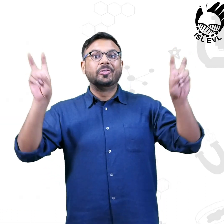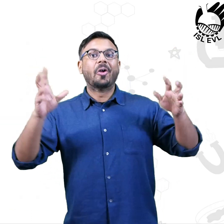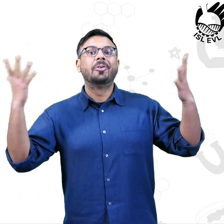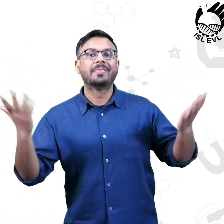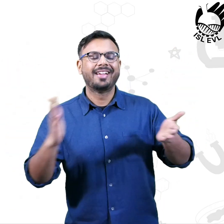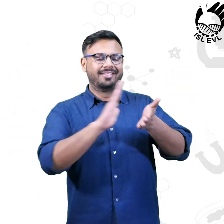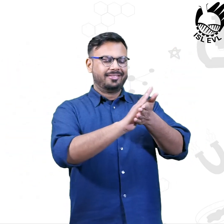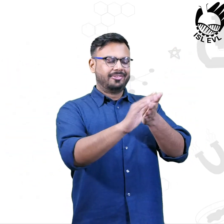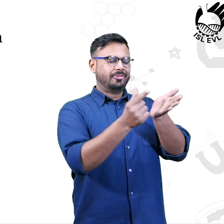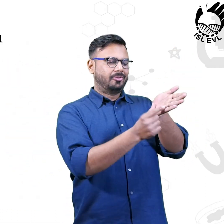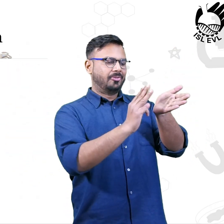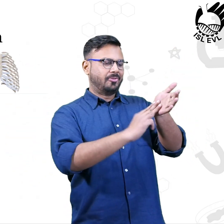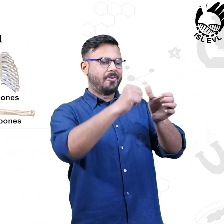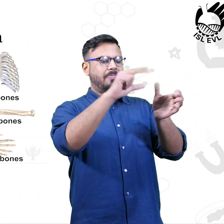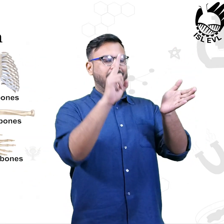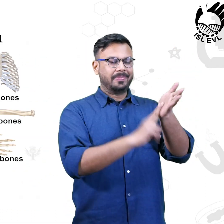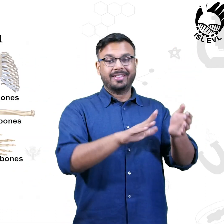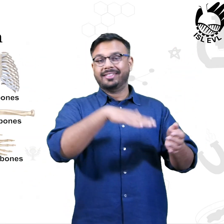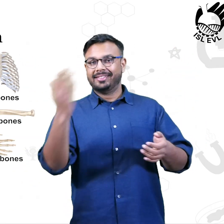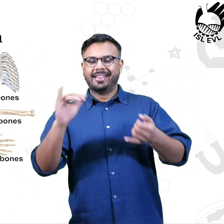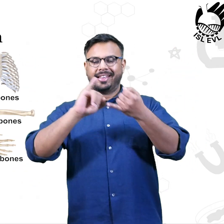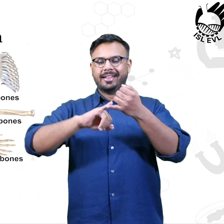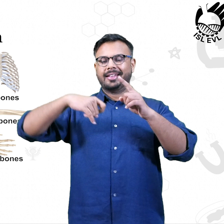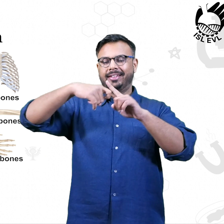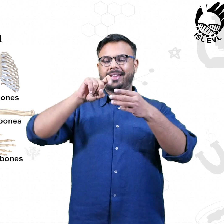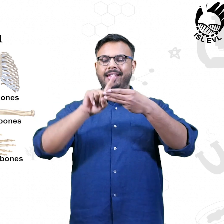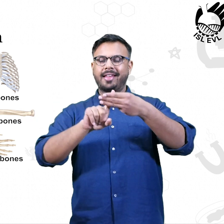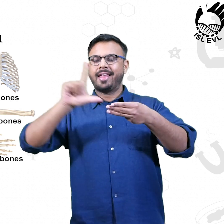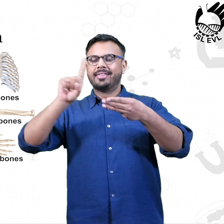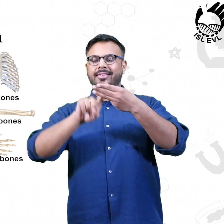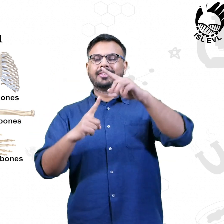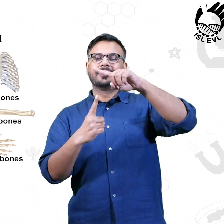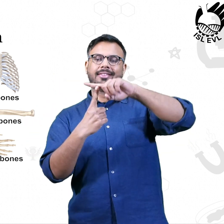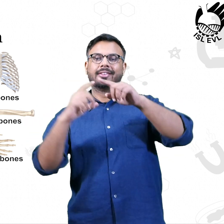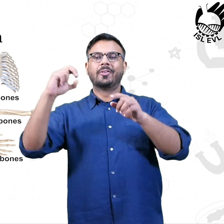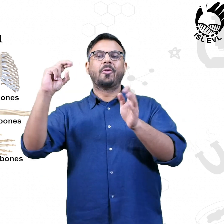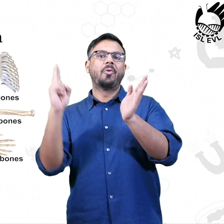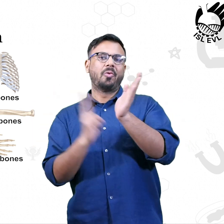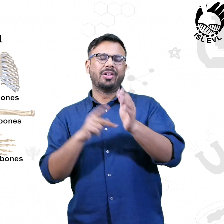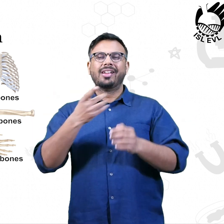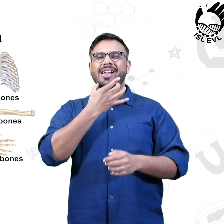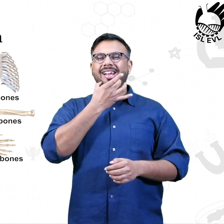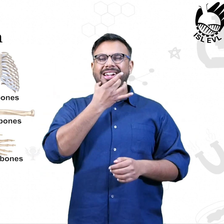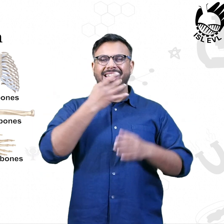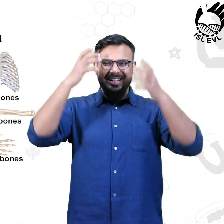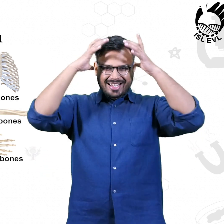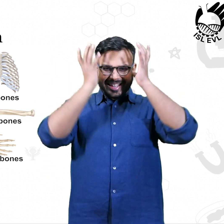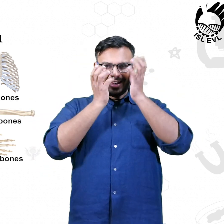We will now discuss about the human skeleton. We also have an anatomical model of the